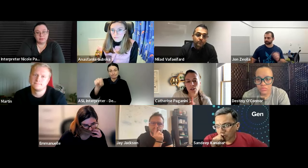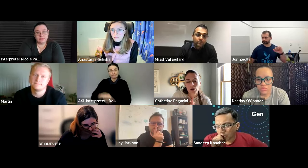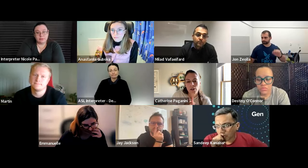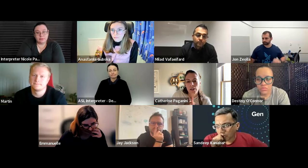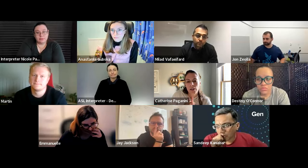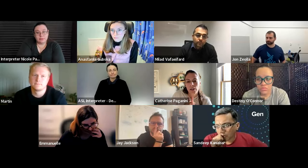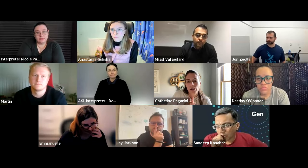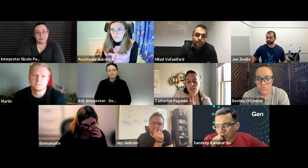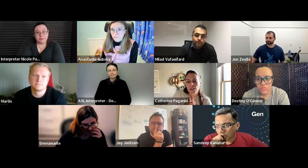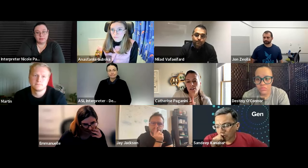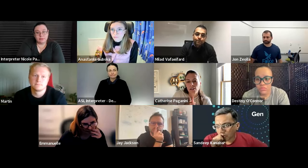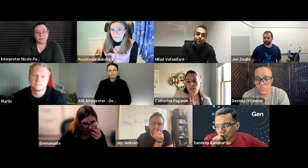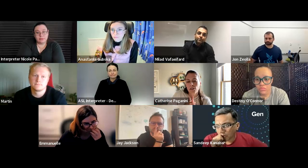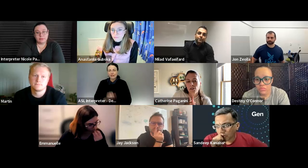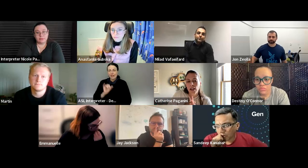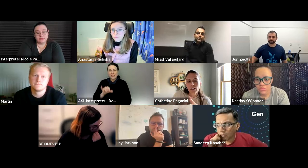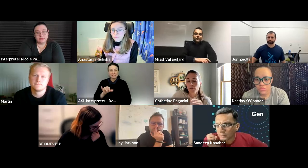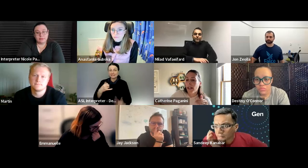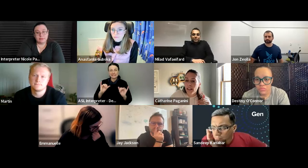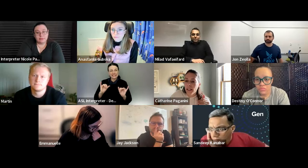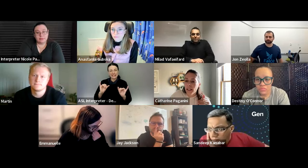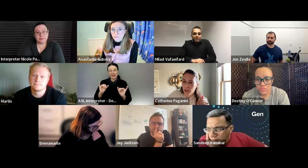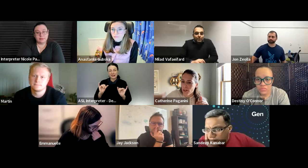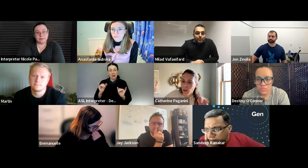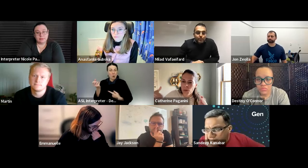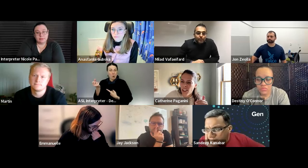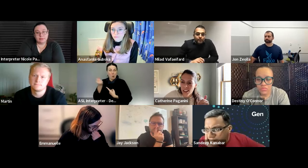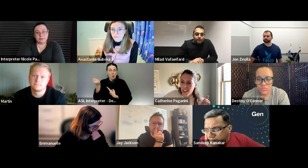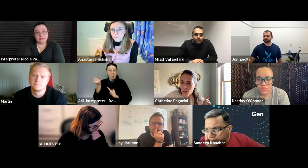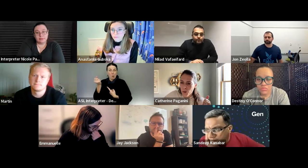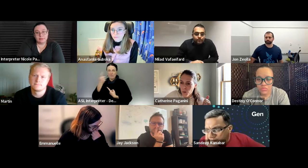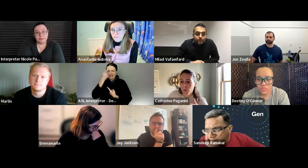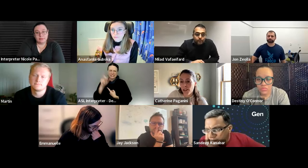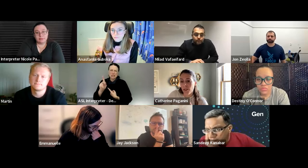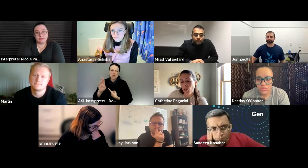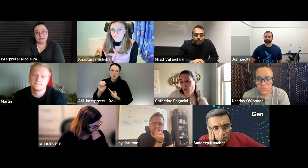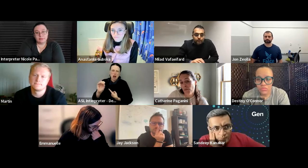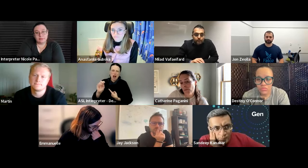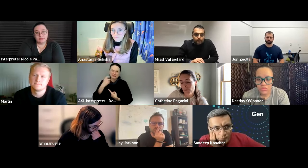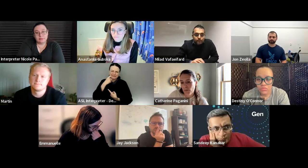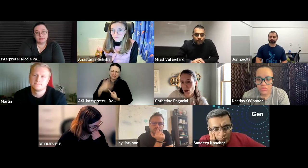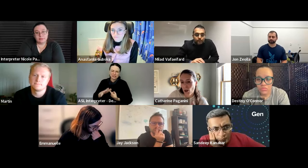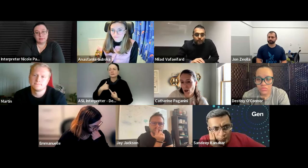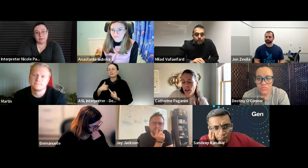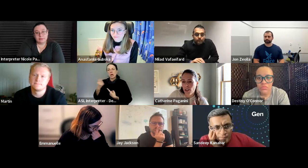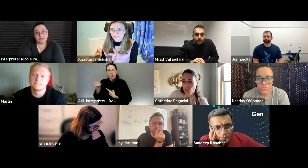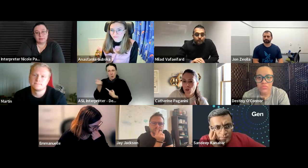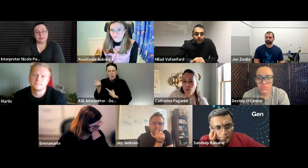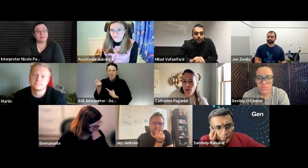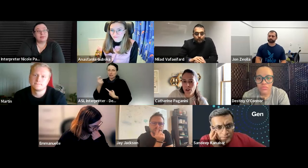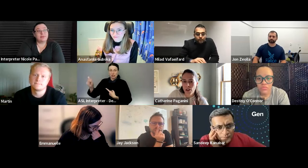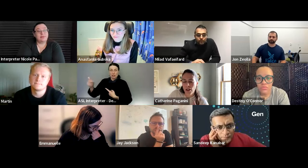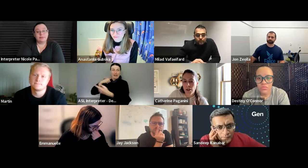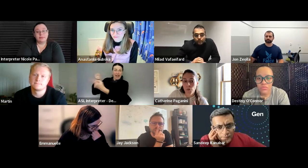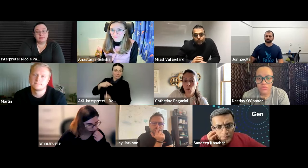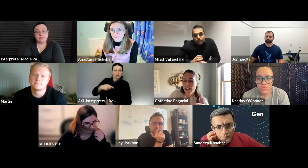it's still kind of pending because of kubecon i think or whatever but it should come soon and i